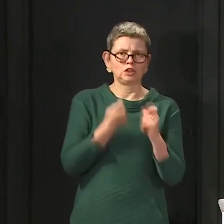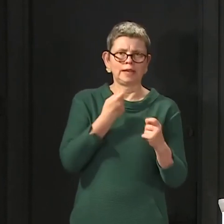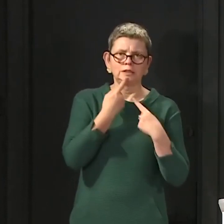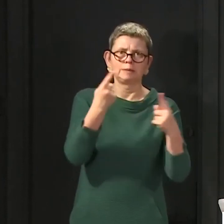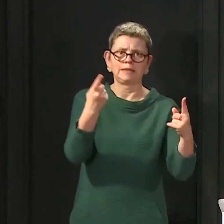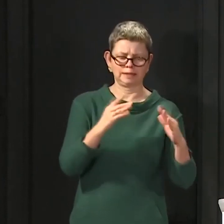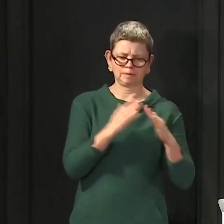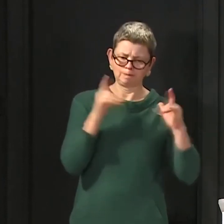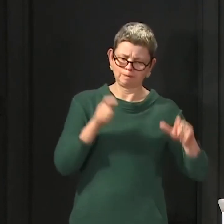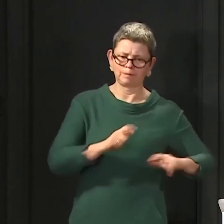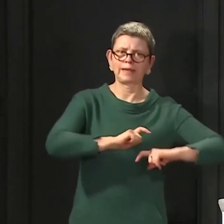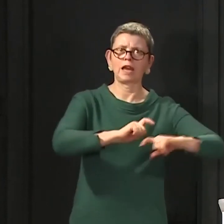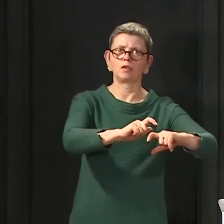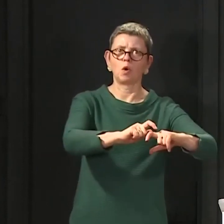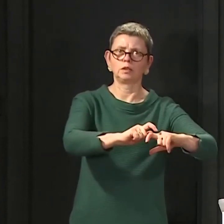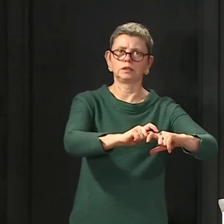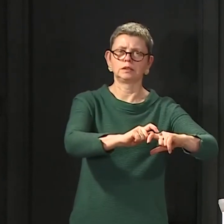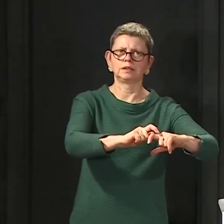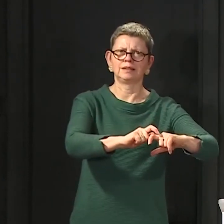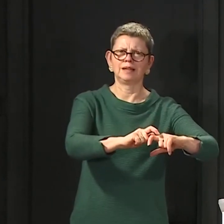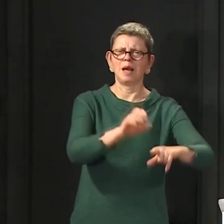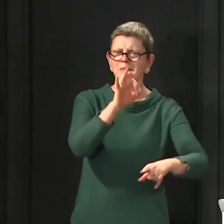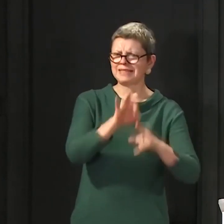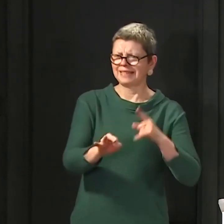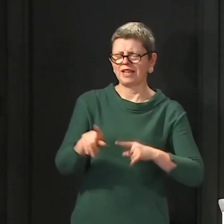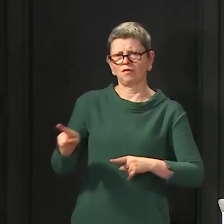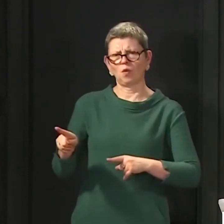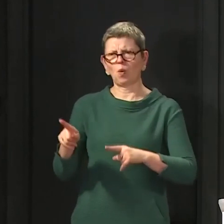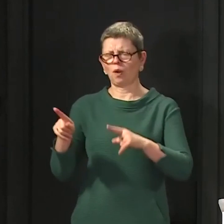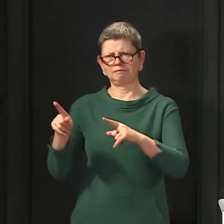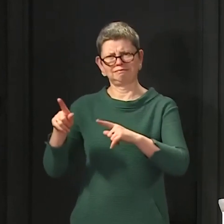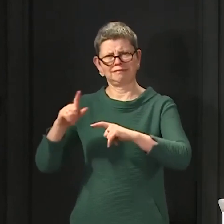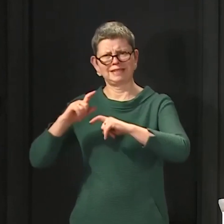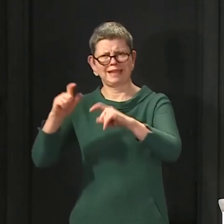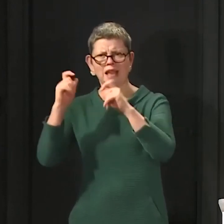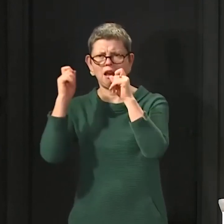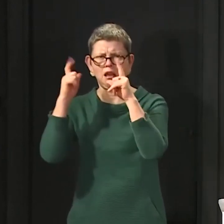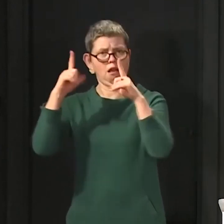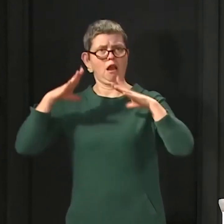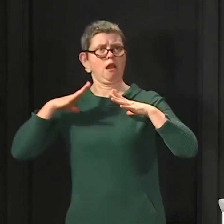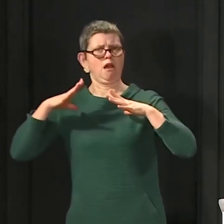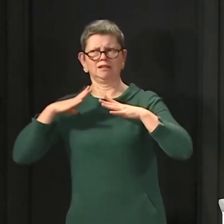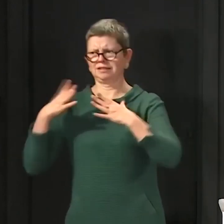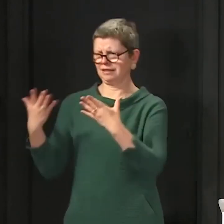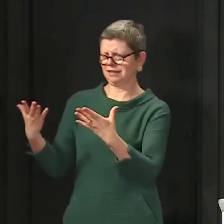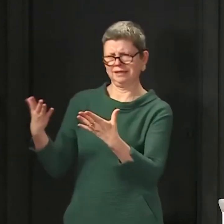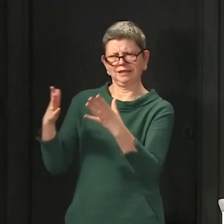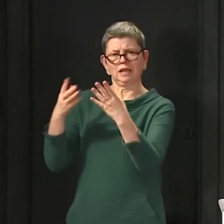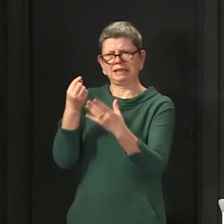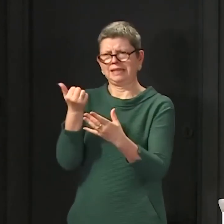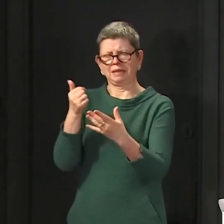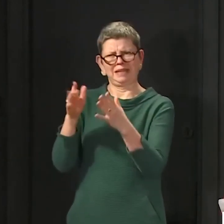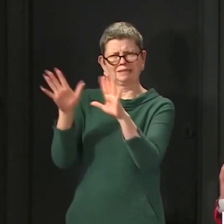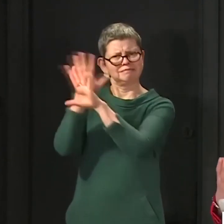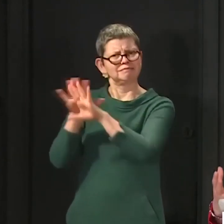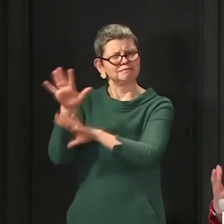prepared to do it in favour of a message that is vague and imprecise. I feel very strongly that, and it's a